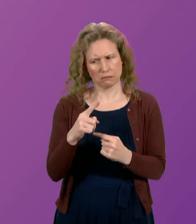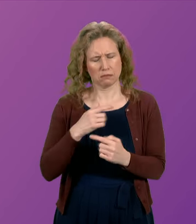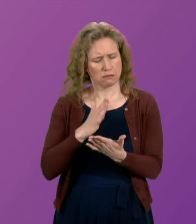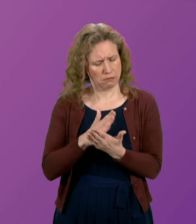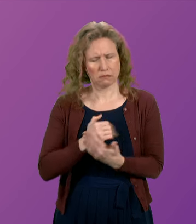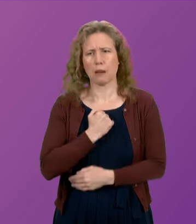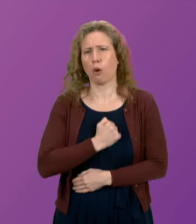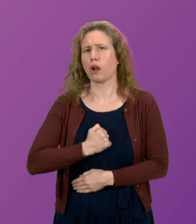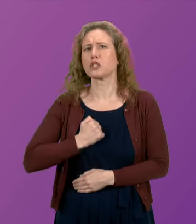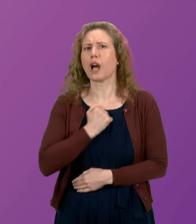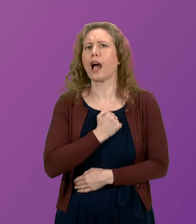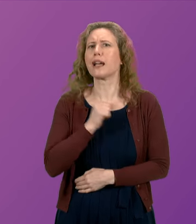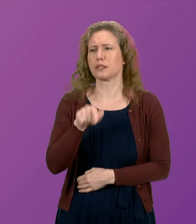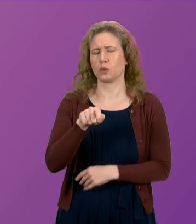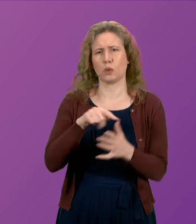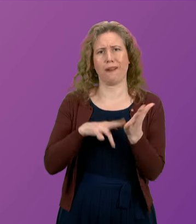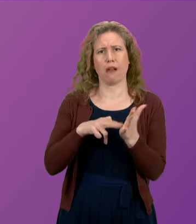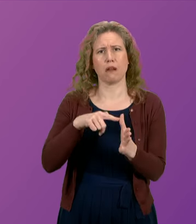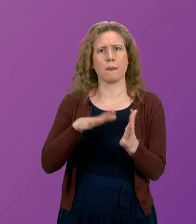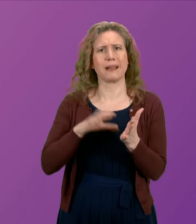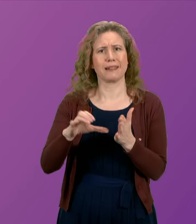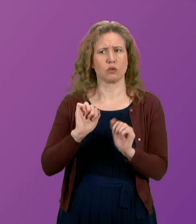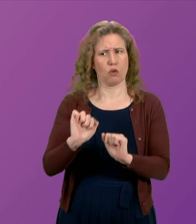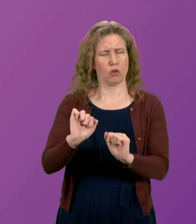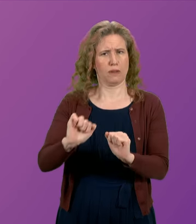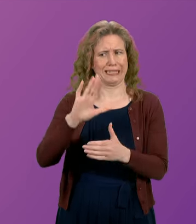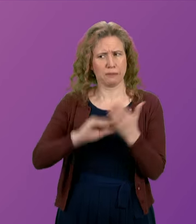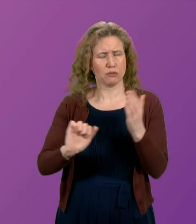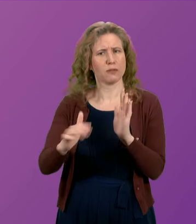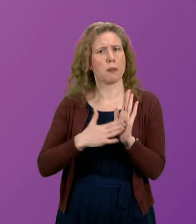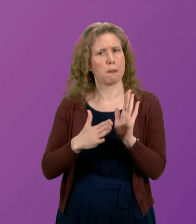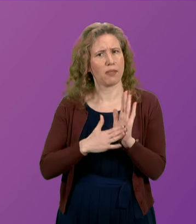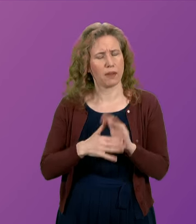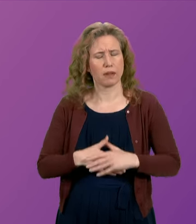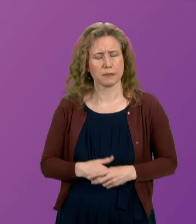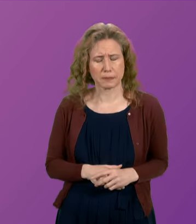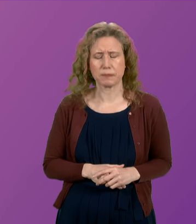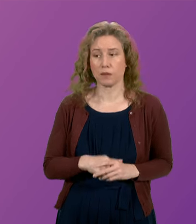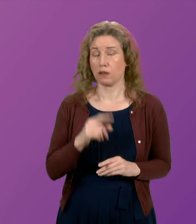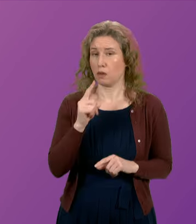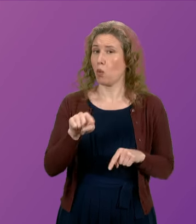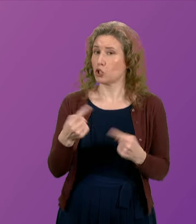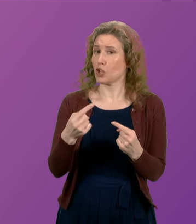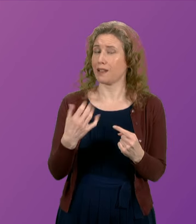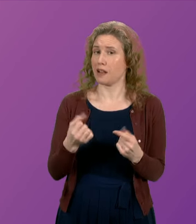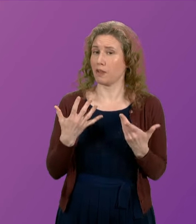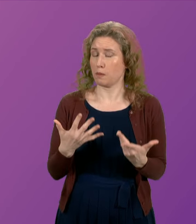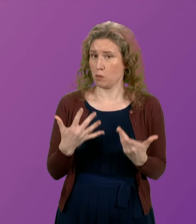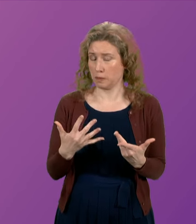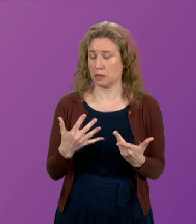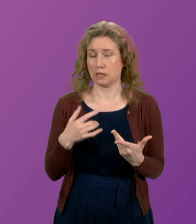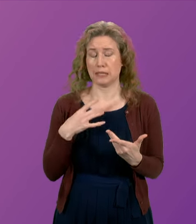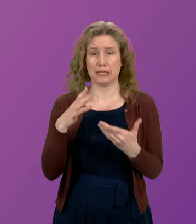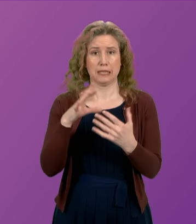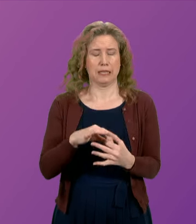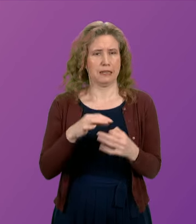apologise to Anna McClintock for the experience that her mother had had. One of the challenges that we are facing is about